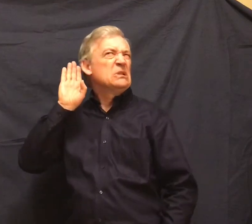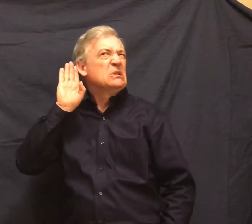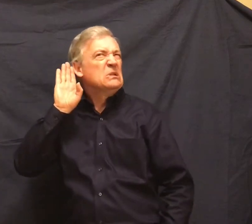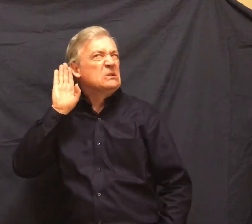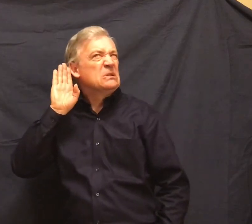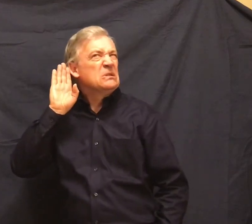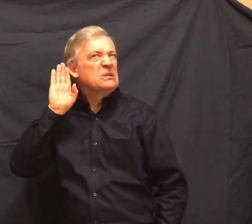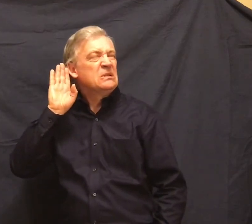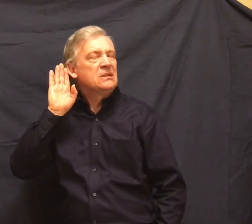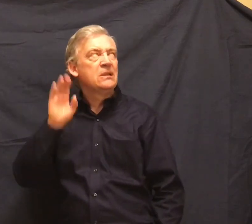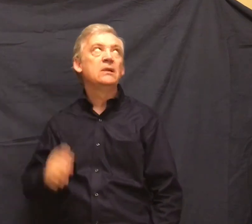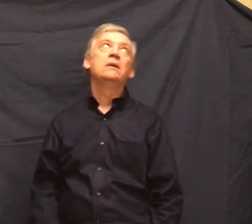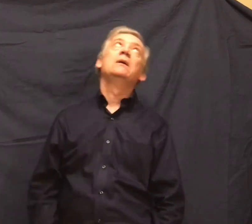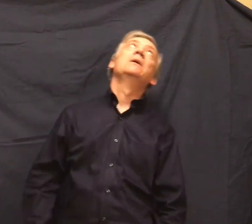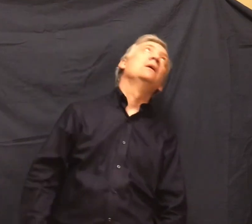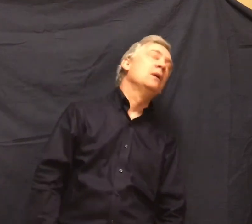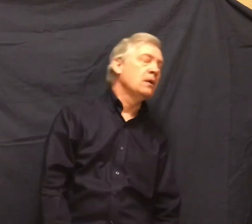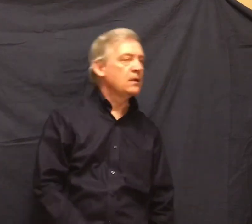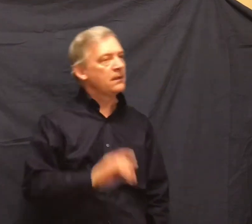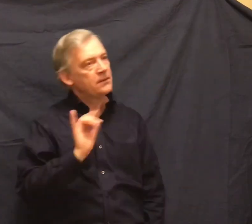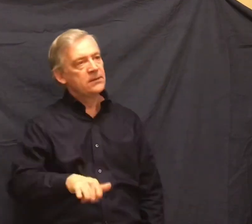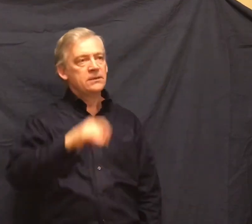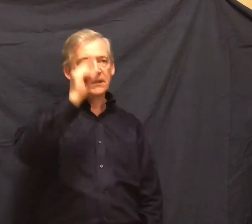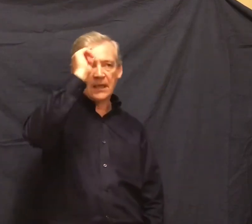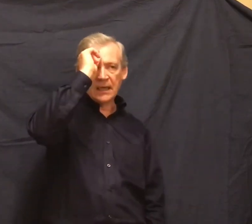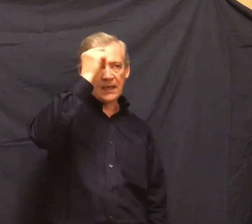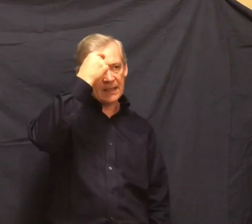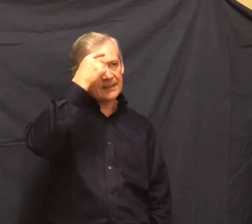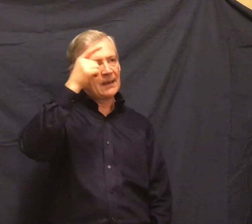Poor jerk, he said softly, and then went on whistling again.